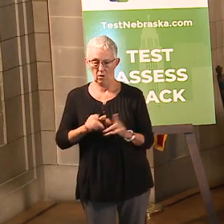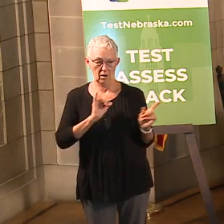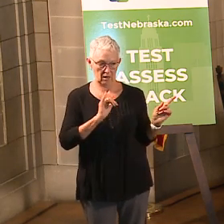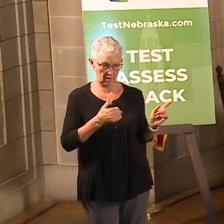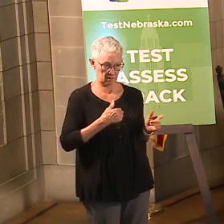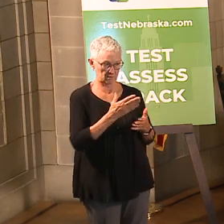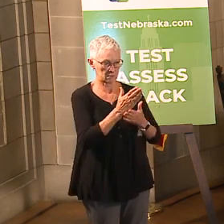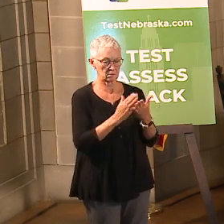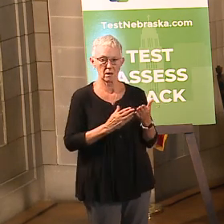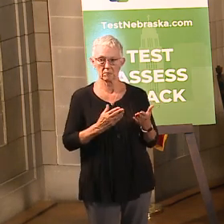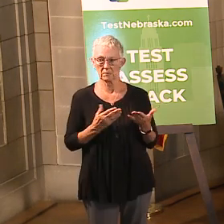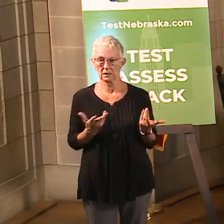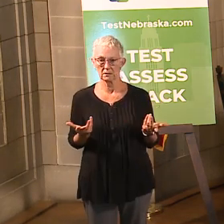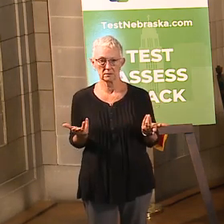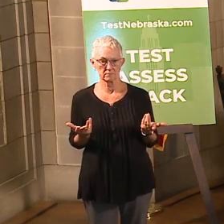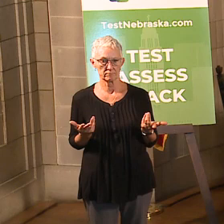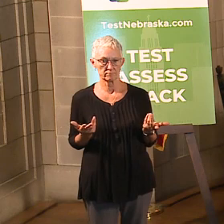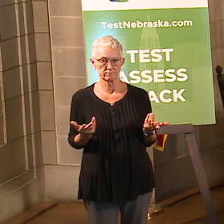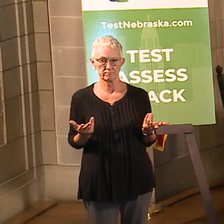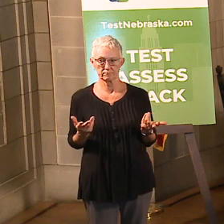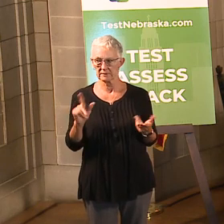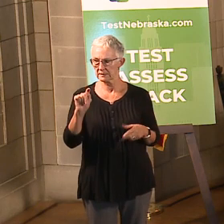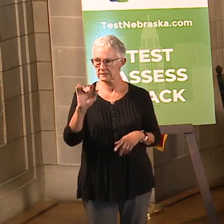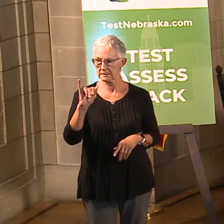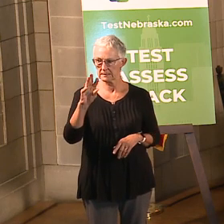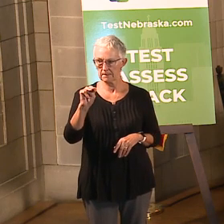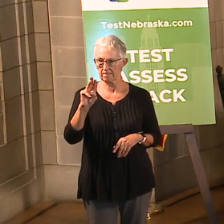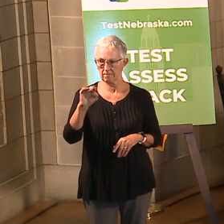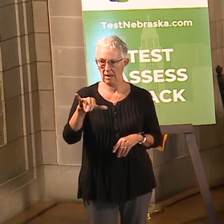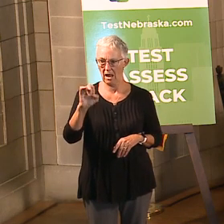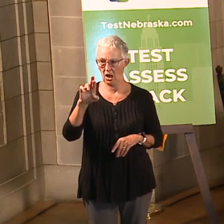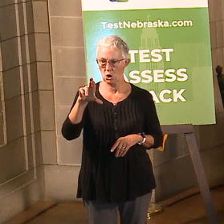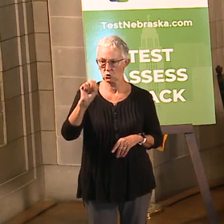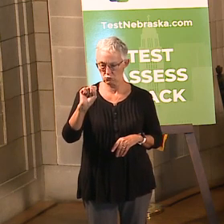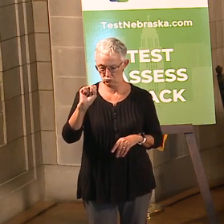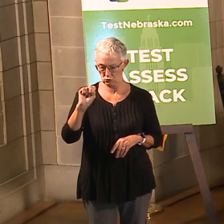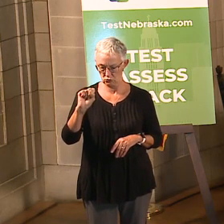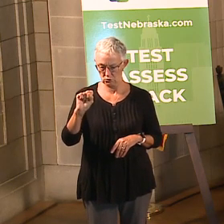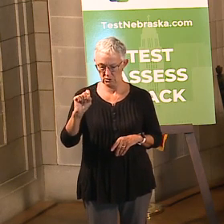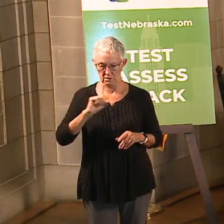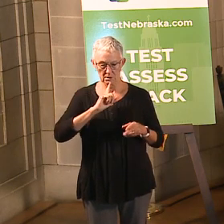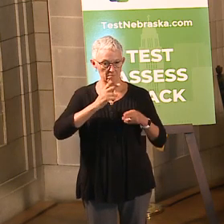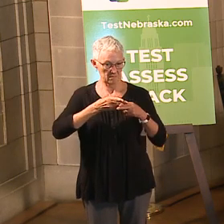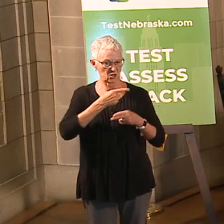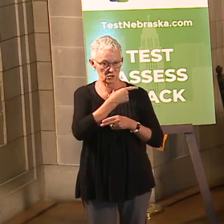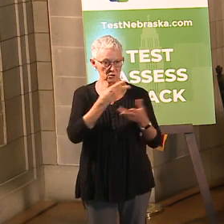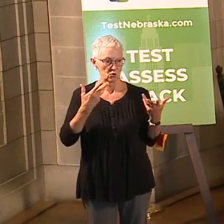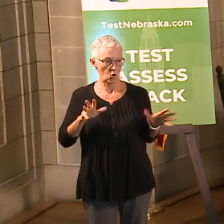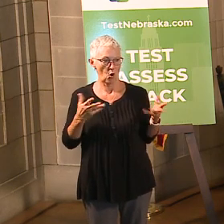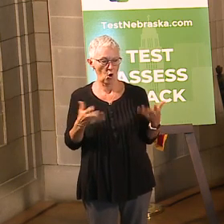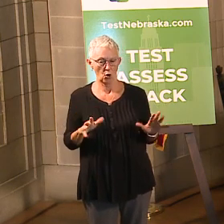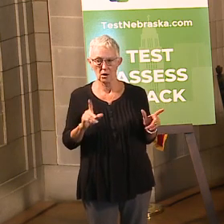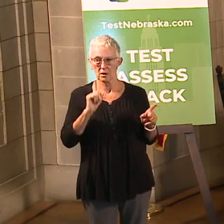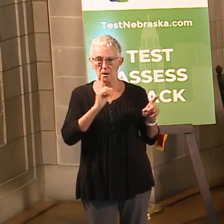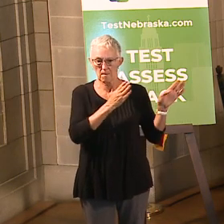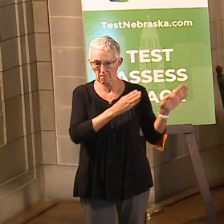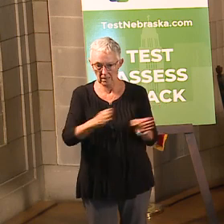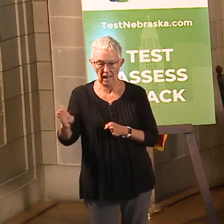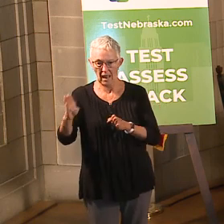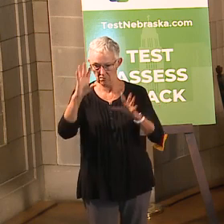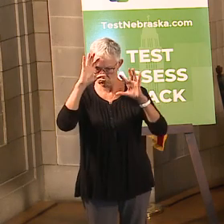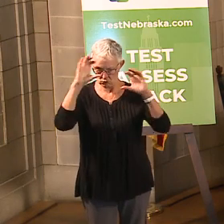Tim Myers, who, as I mentioned, is the plan president